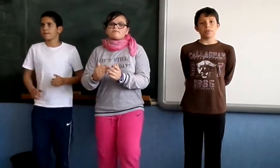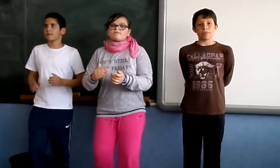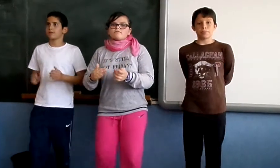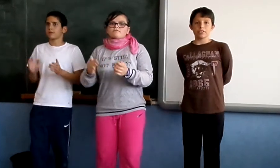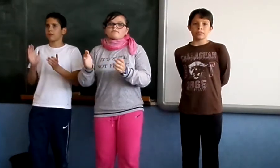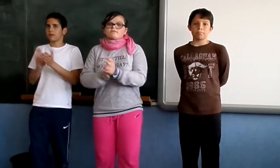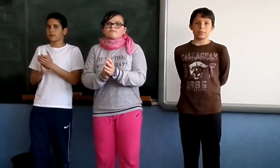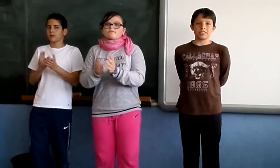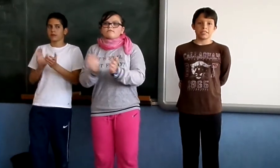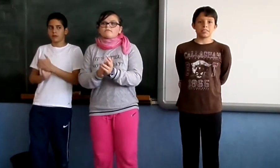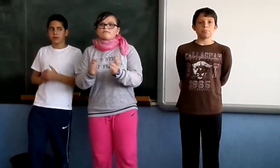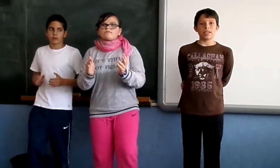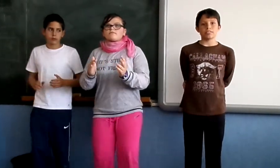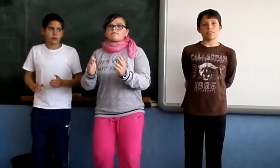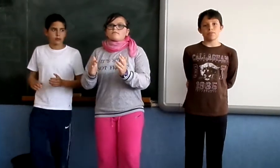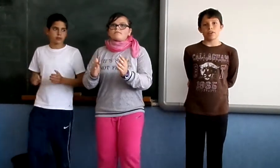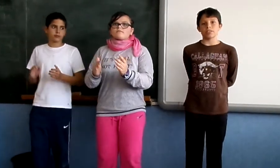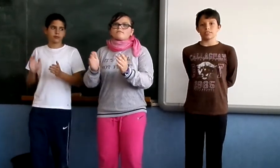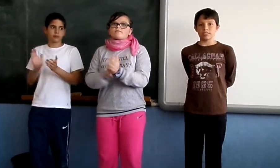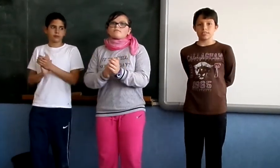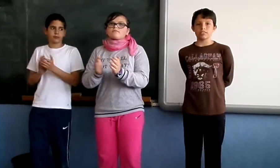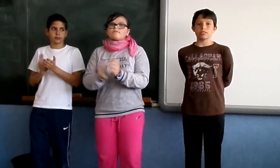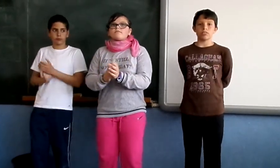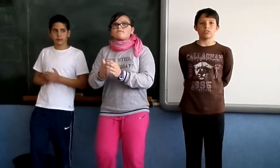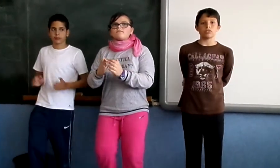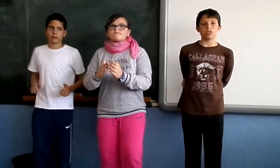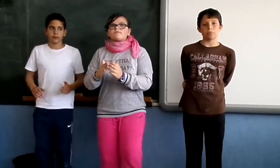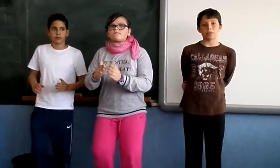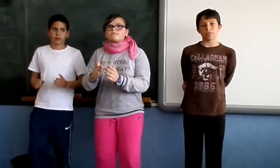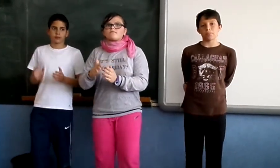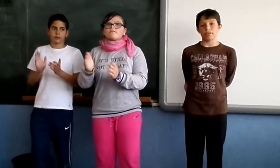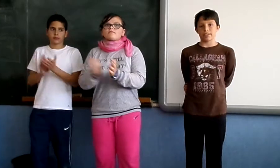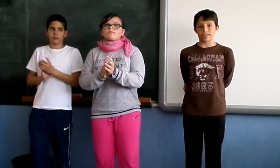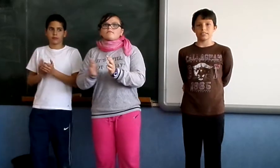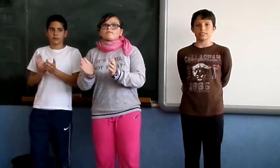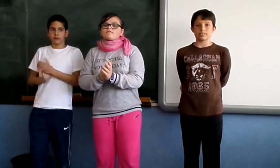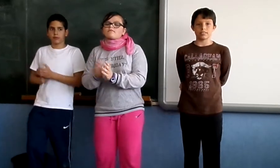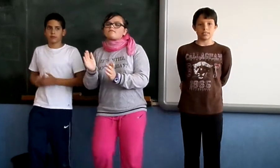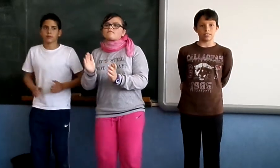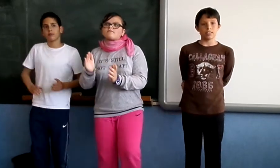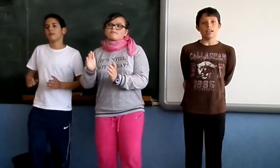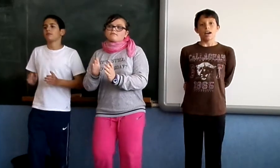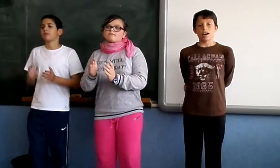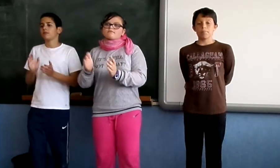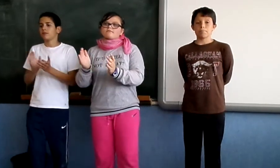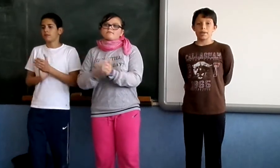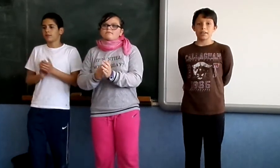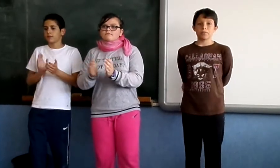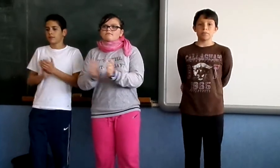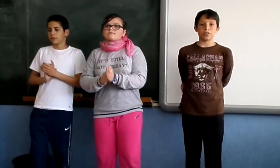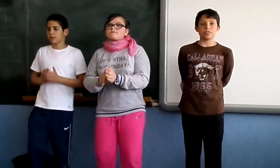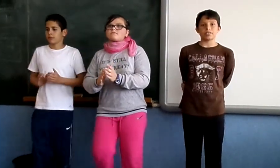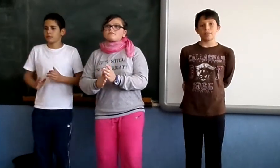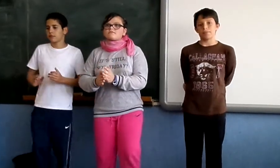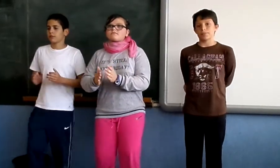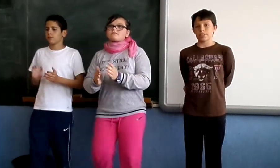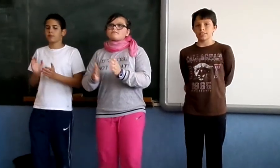topping. Place a flour baking sheet on top of the baking sheet and bake for 10-15